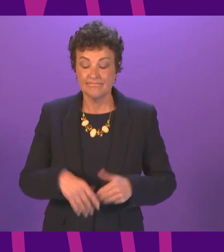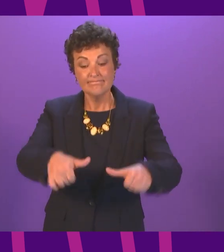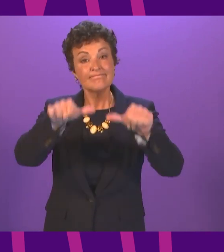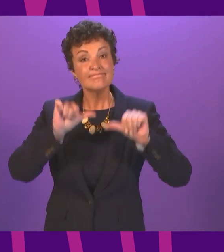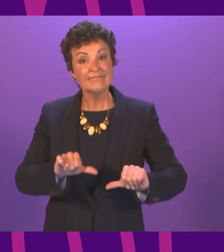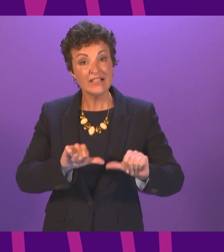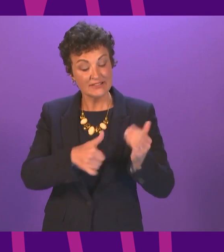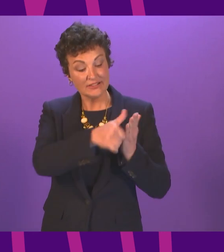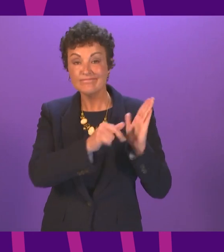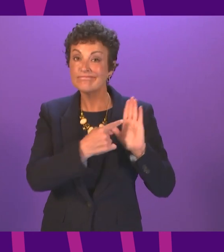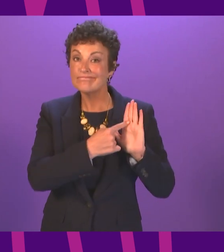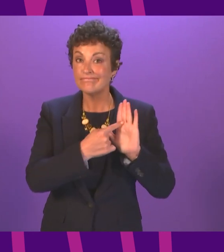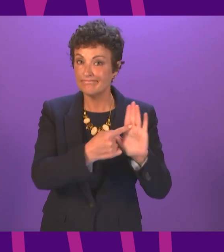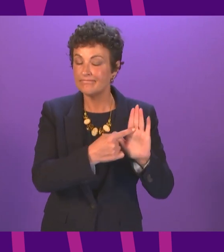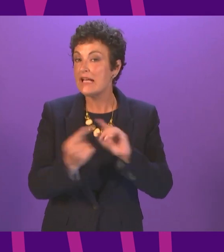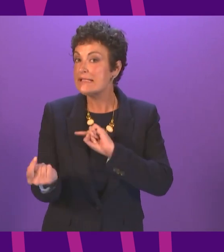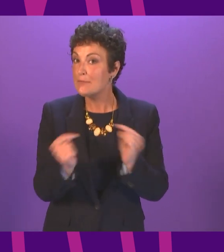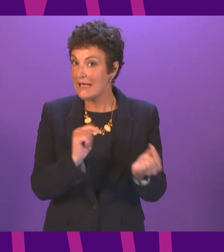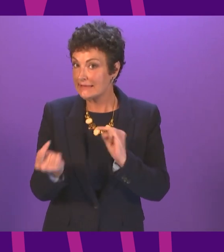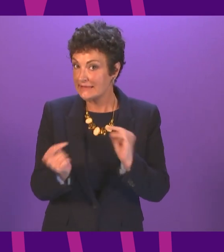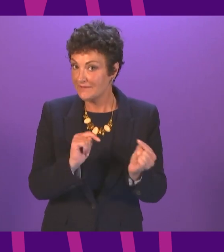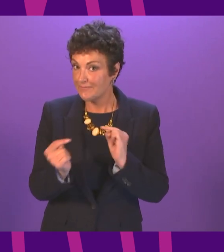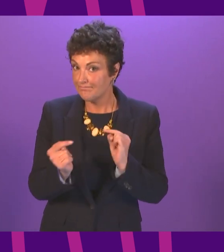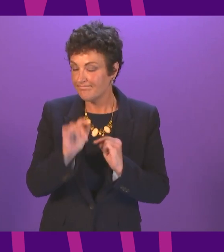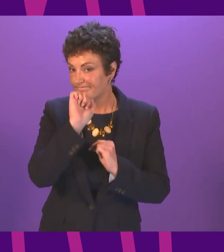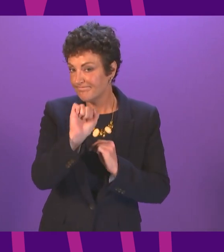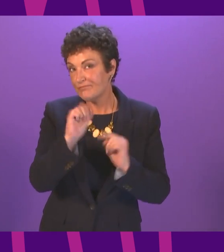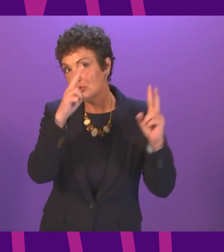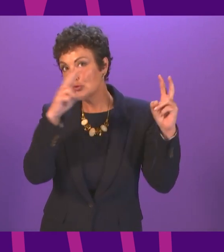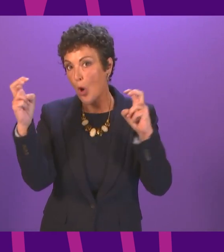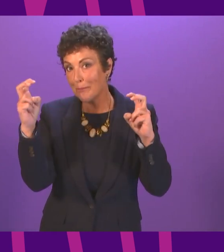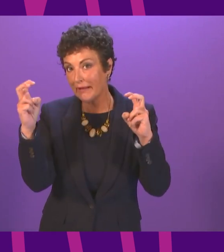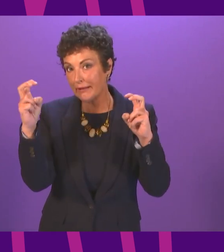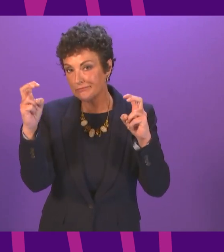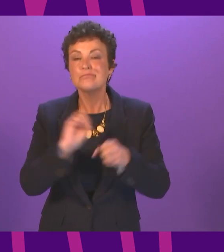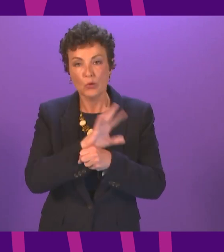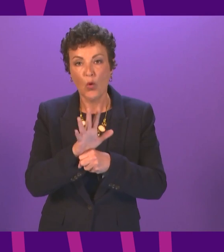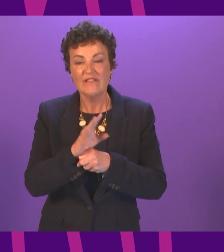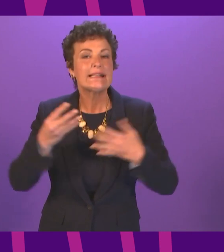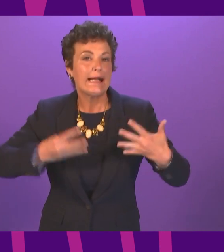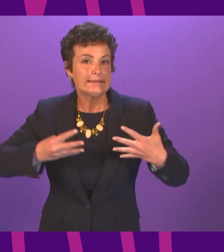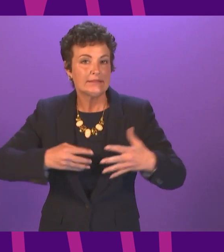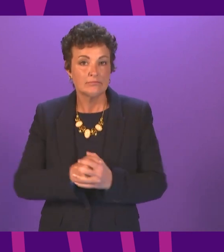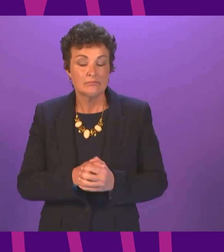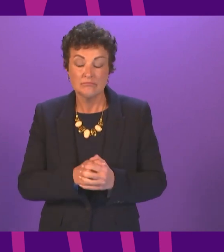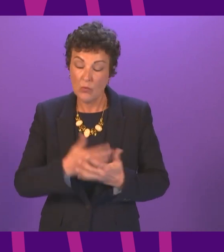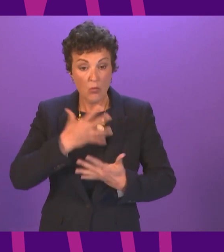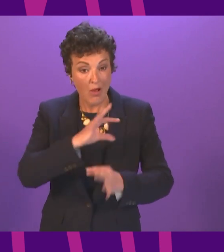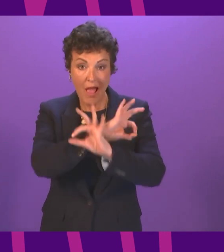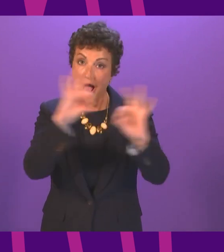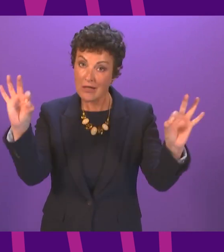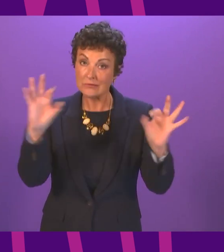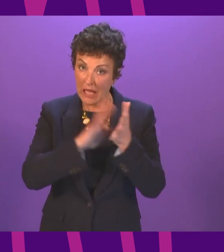of business is a debate without emotion on the subject of COVID-19. I would invite members